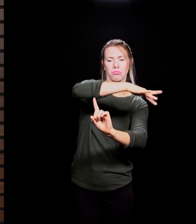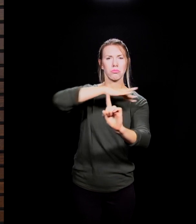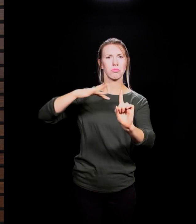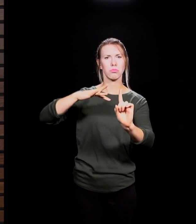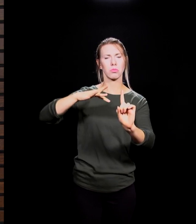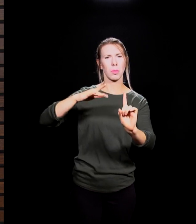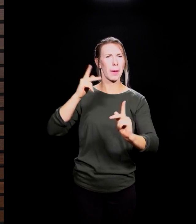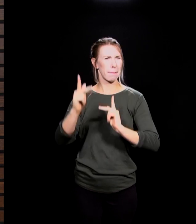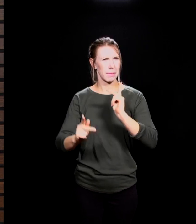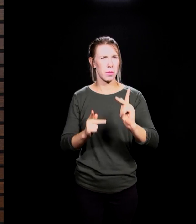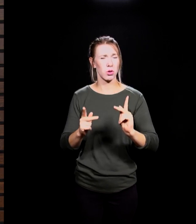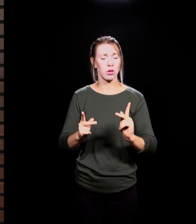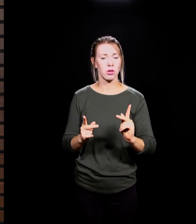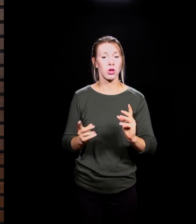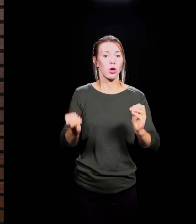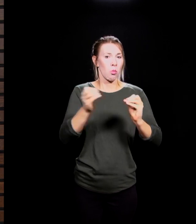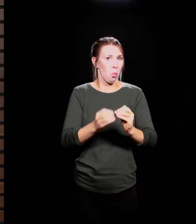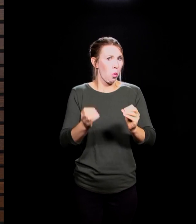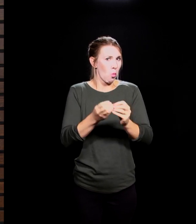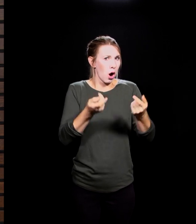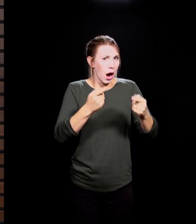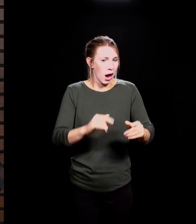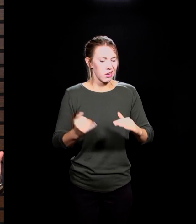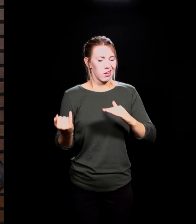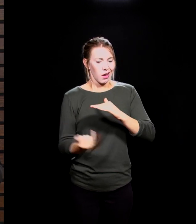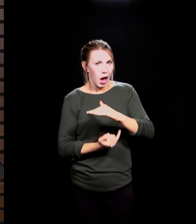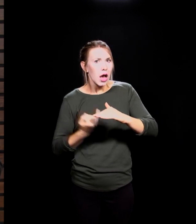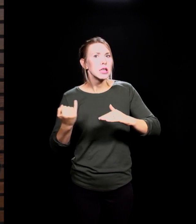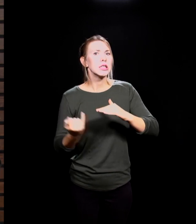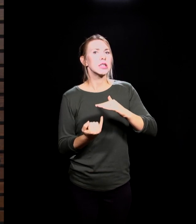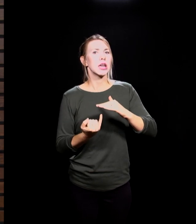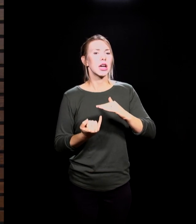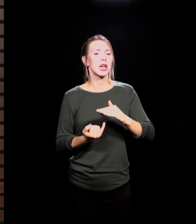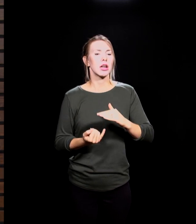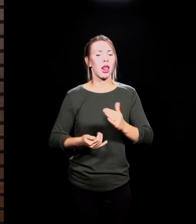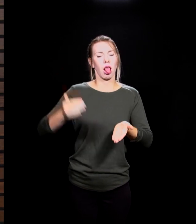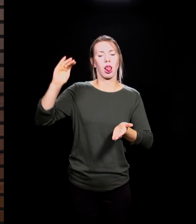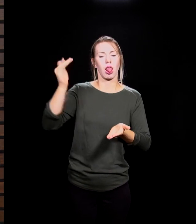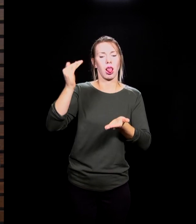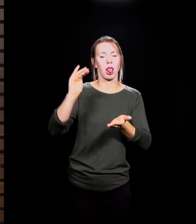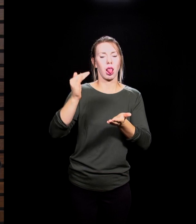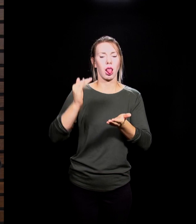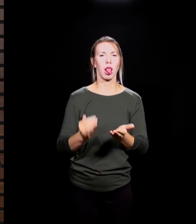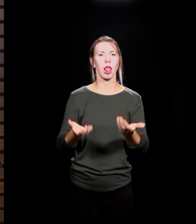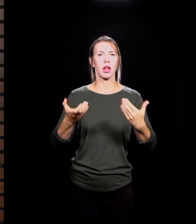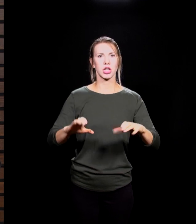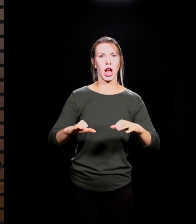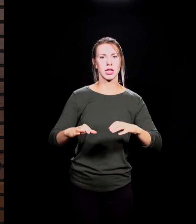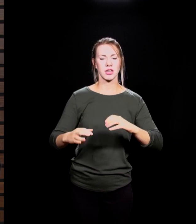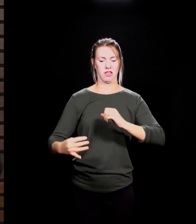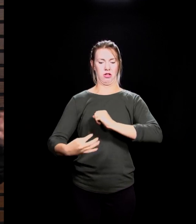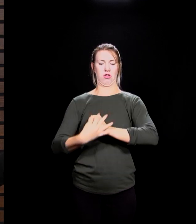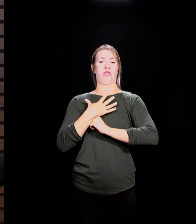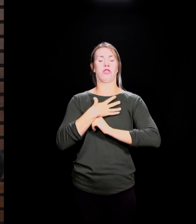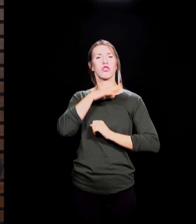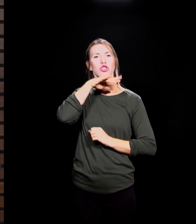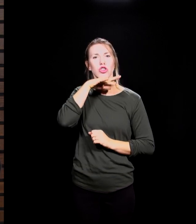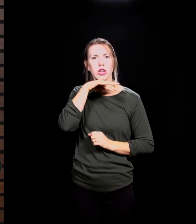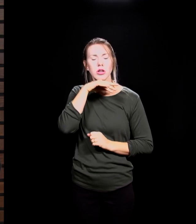isolate ourselves, the lower the chance we have of being infected by the virus. But more than that, the more the people distance themselves,